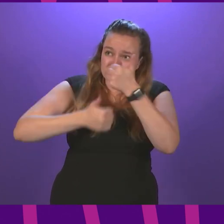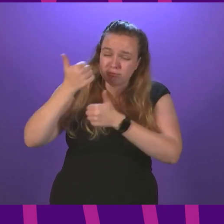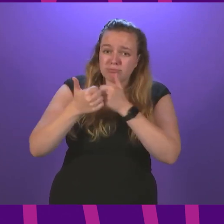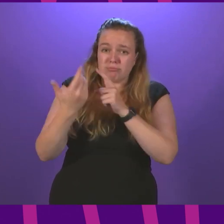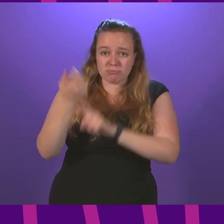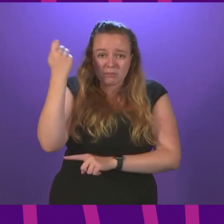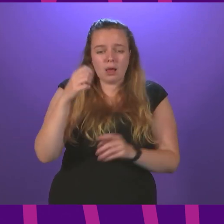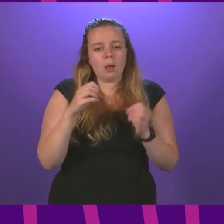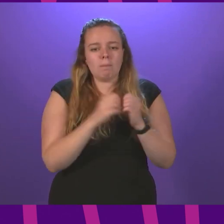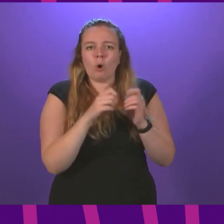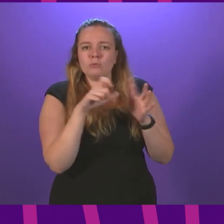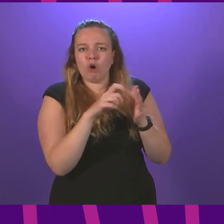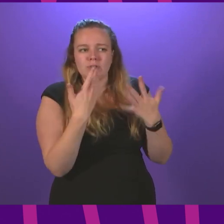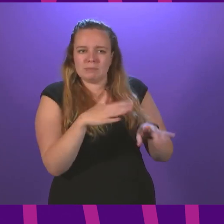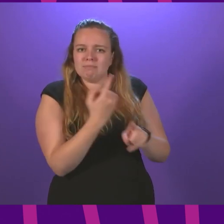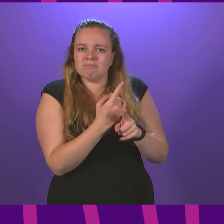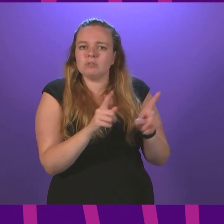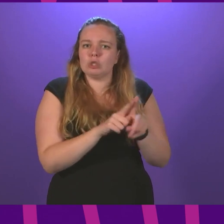Bob Doris talked about this too.